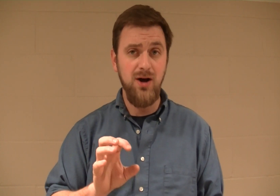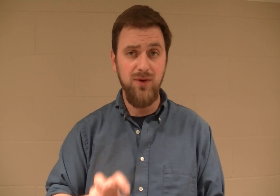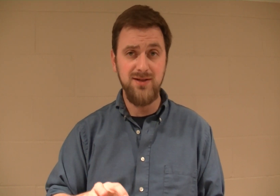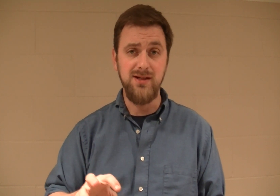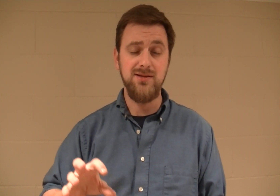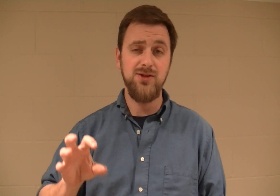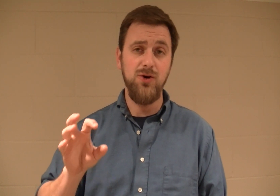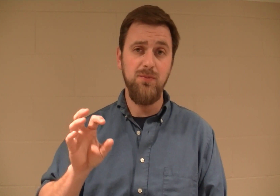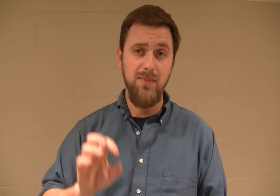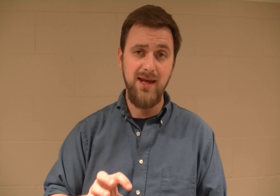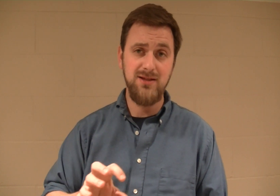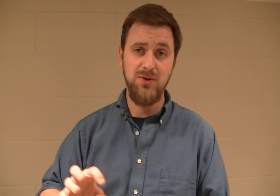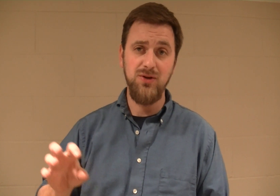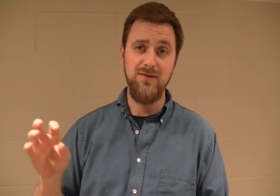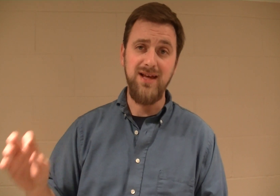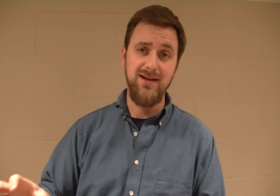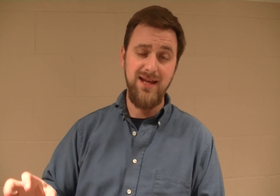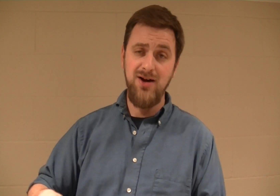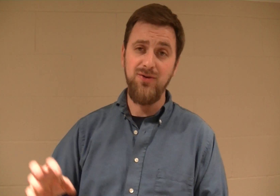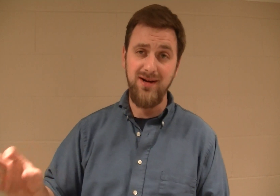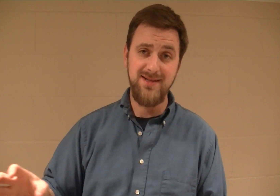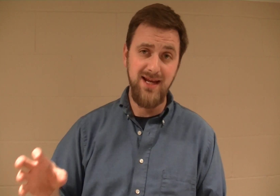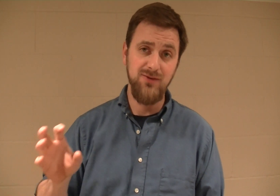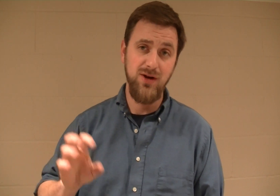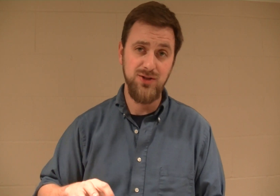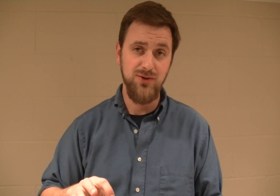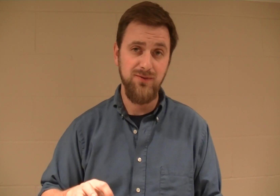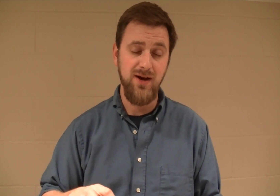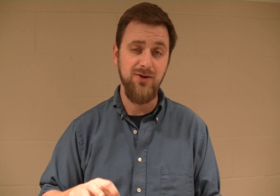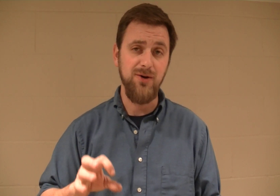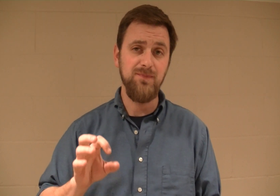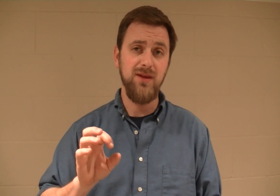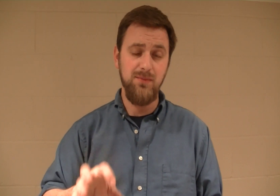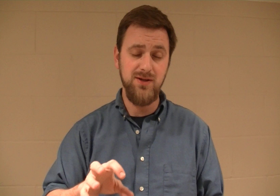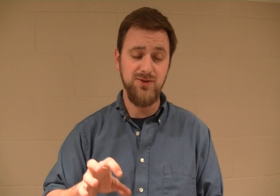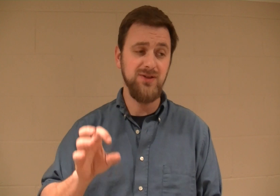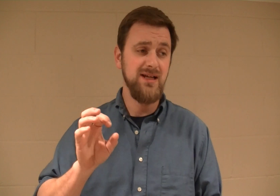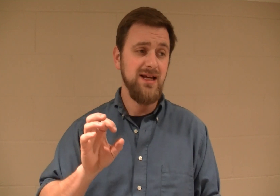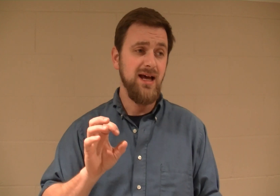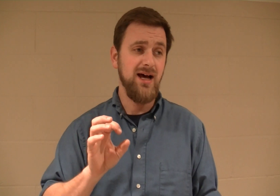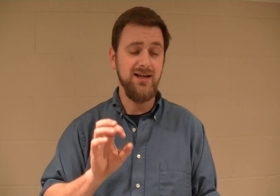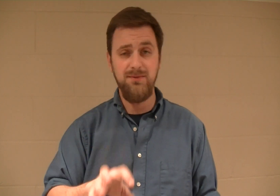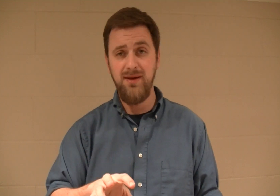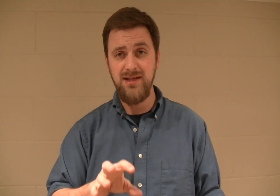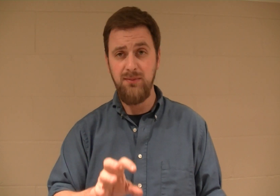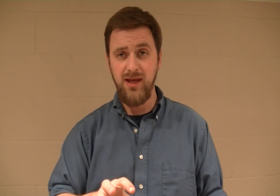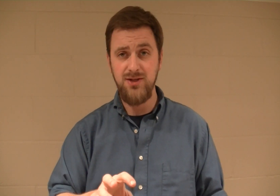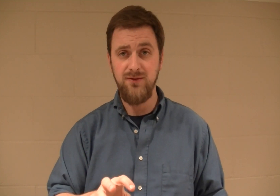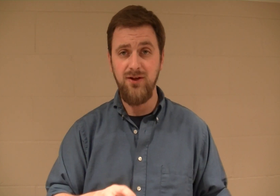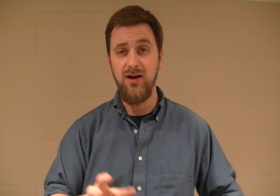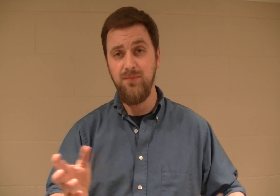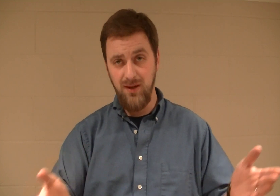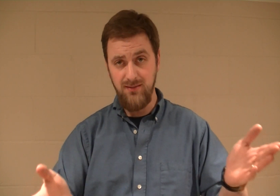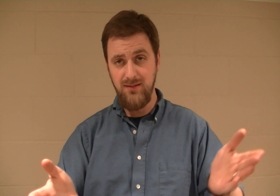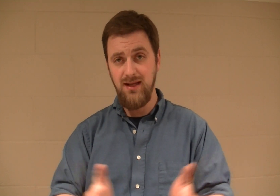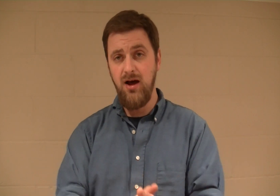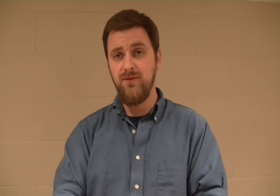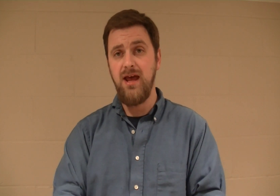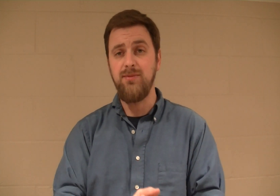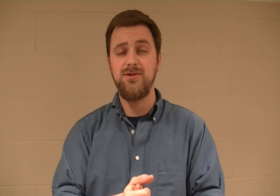residents. So making someone who lives out of town or out of state register a firearm, a pistol, is a misapplication of law, but it often happens.